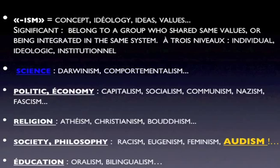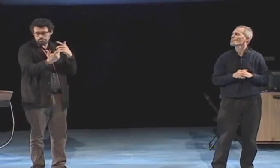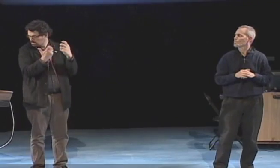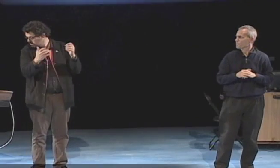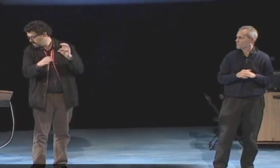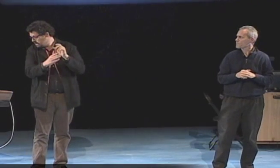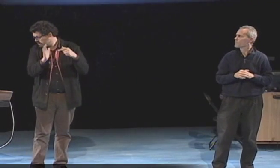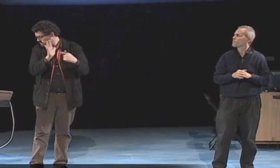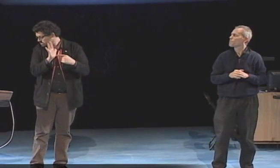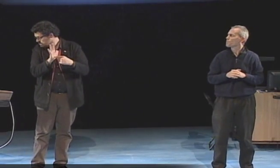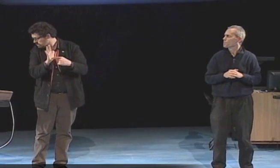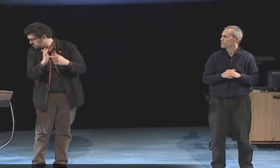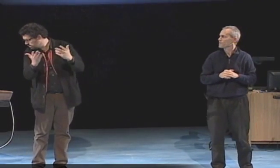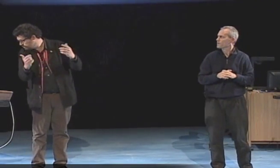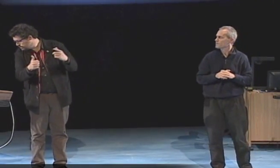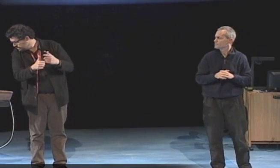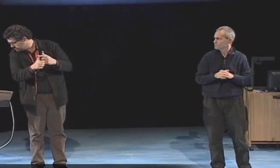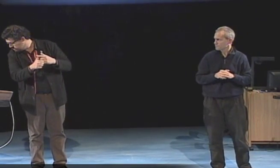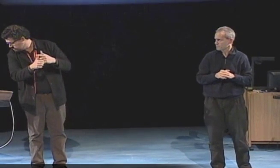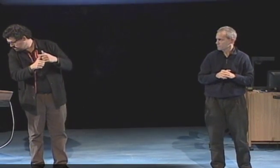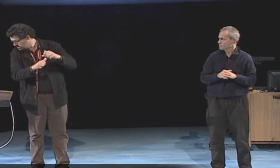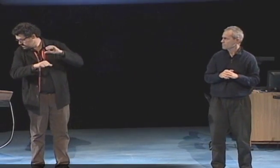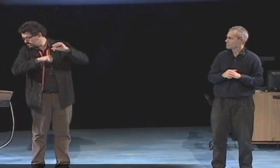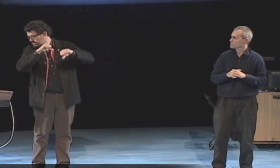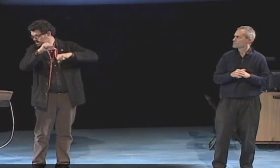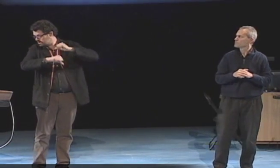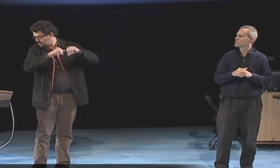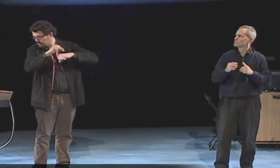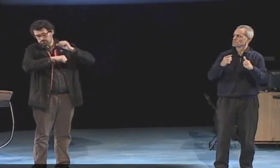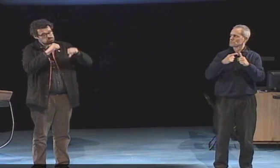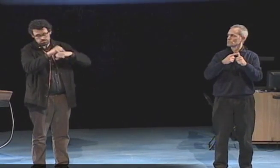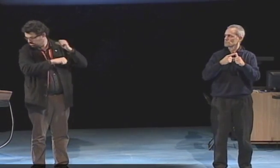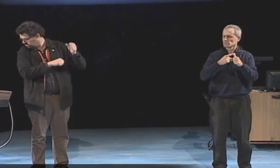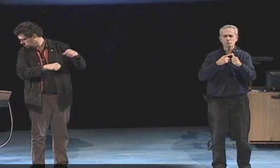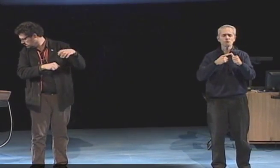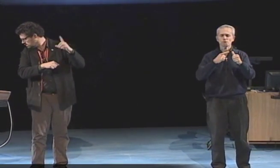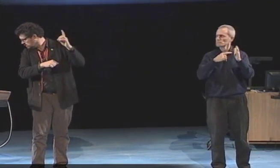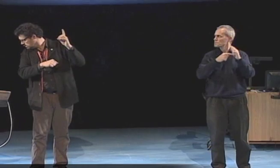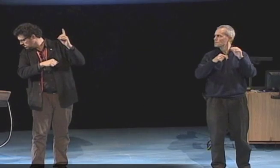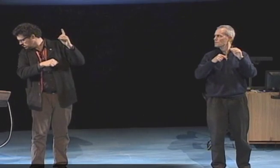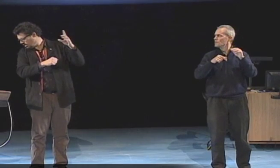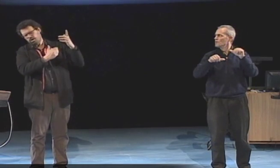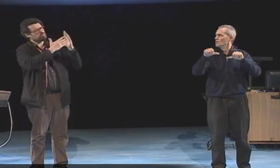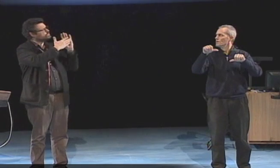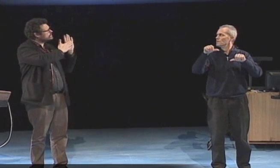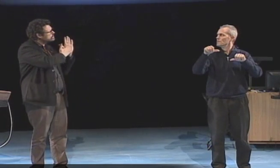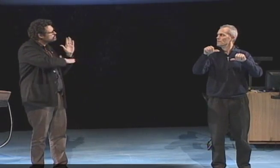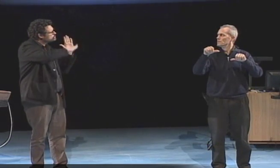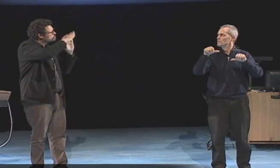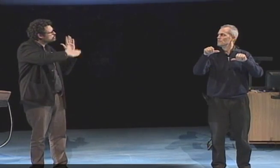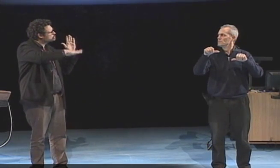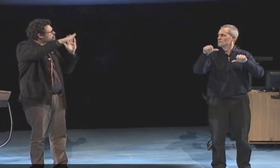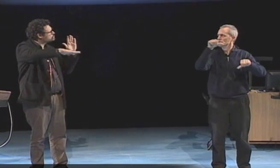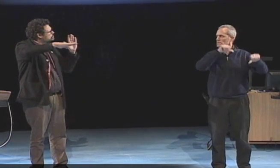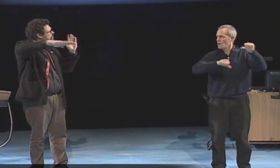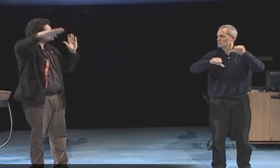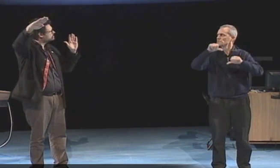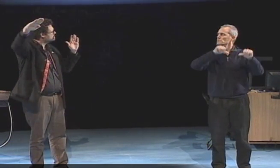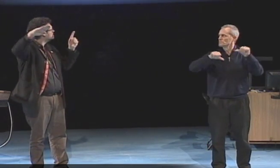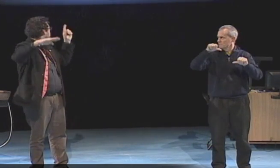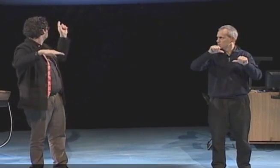positive or negative I just wanted to show an overarching value system